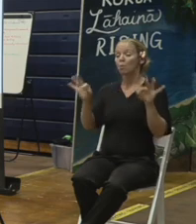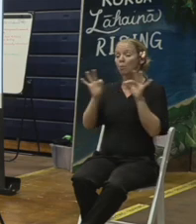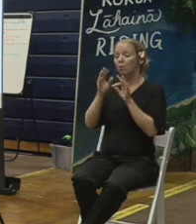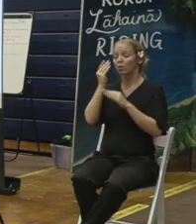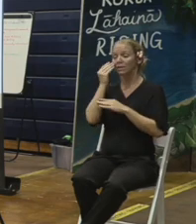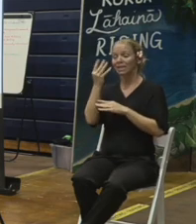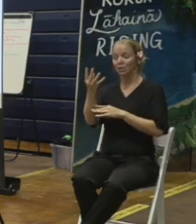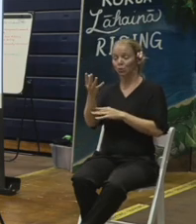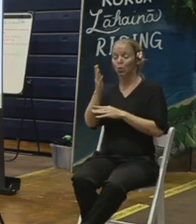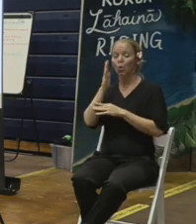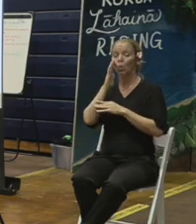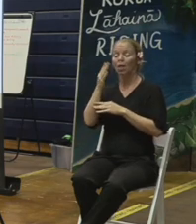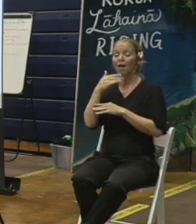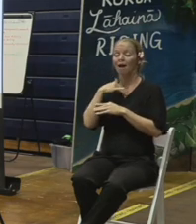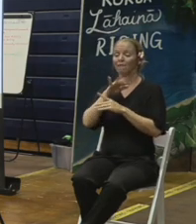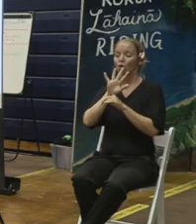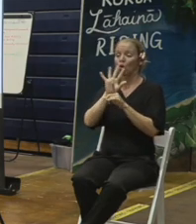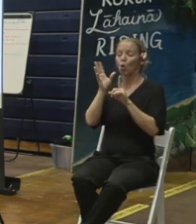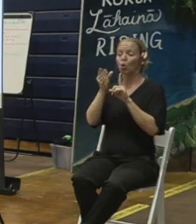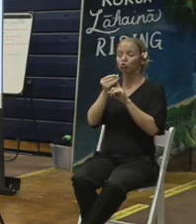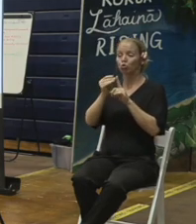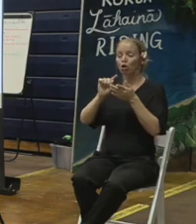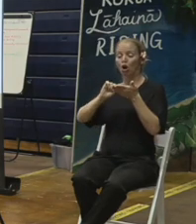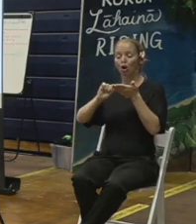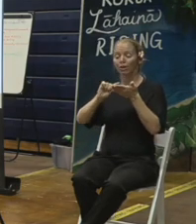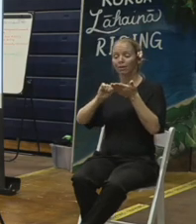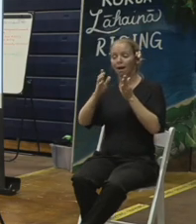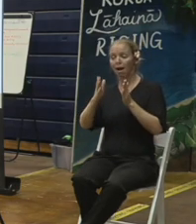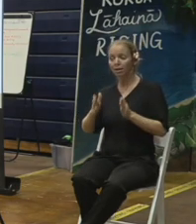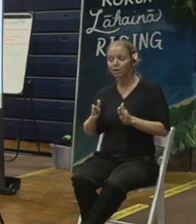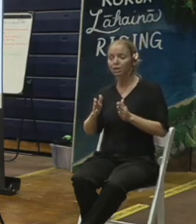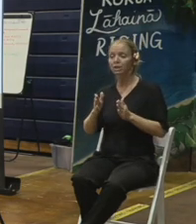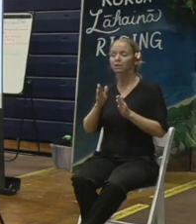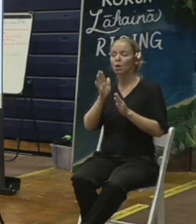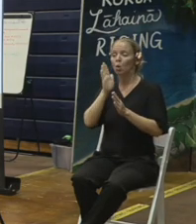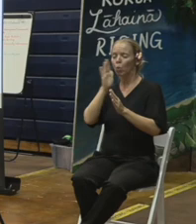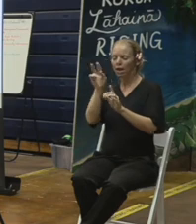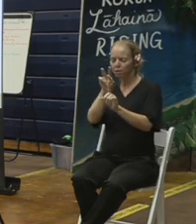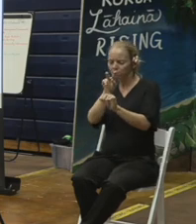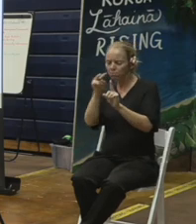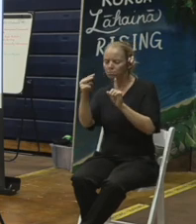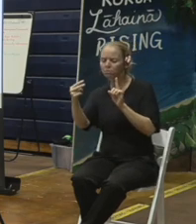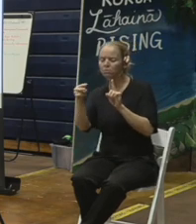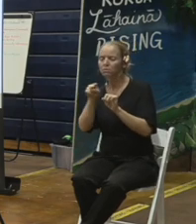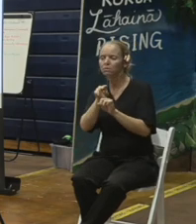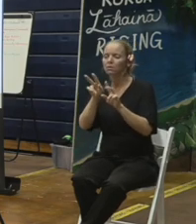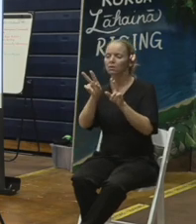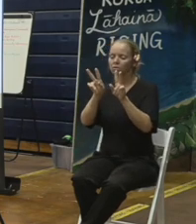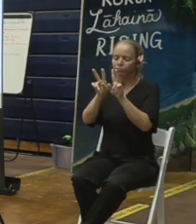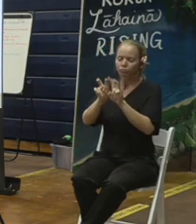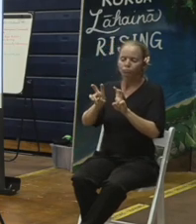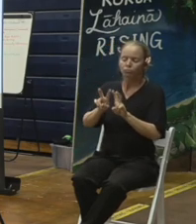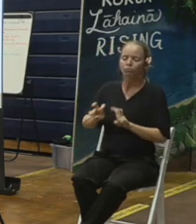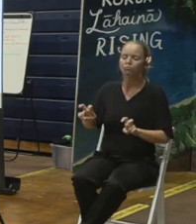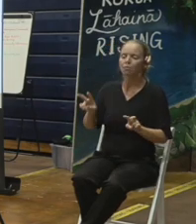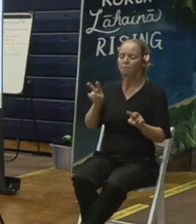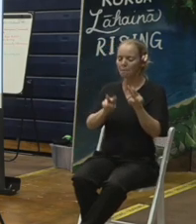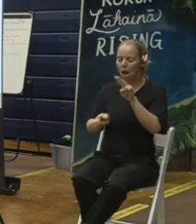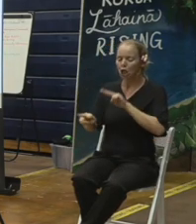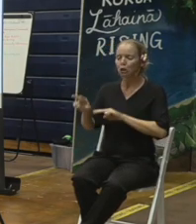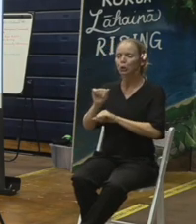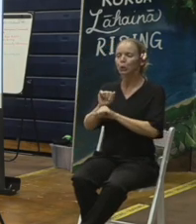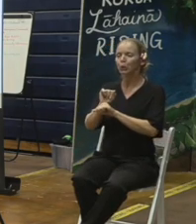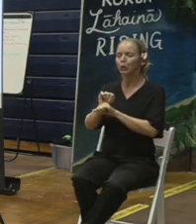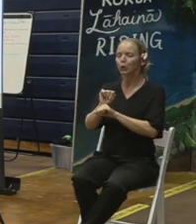cultural archaeologists that will be on every site. They will be monitoring this work as it continues to move forward, and